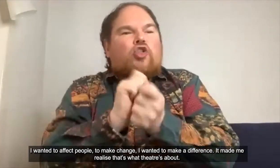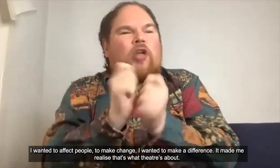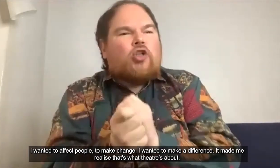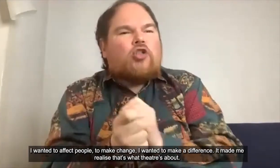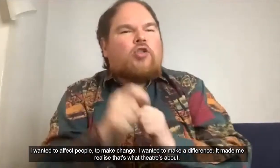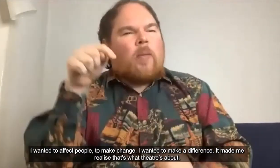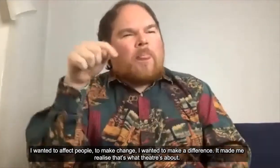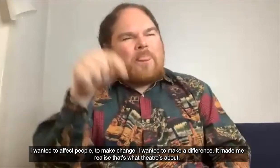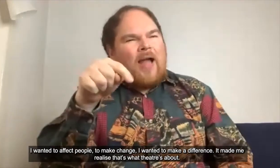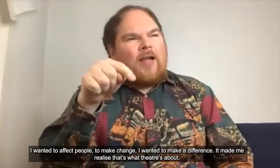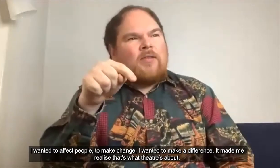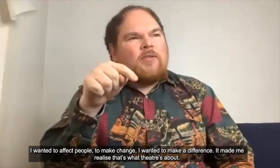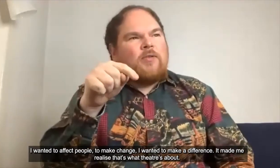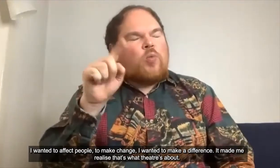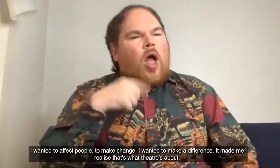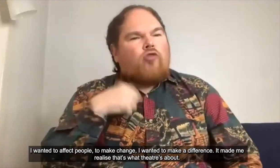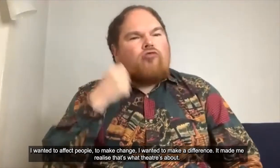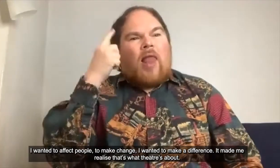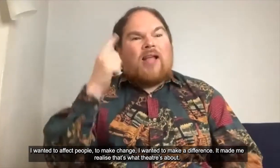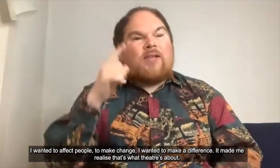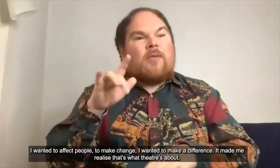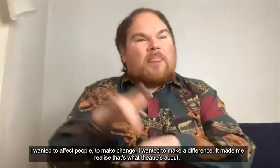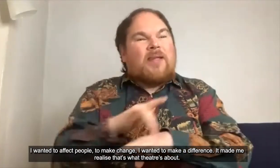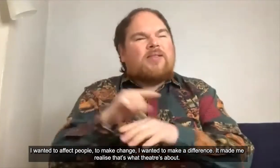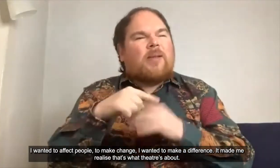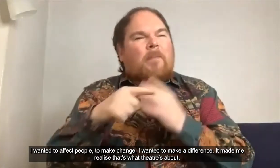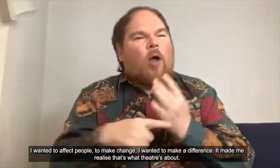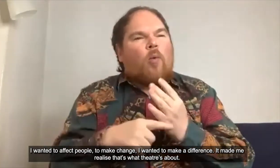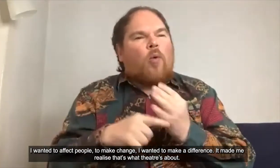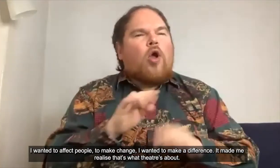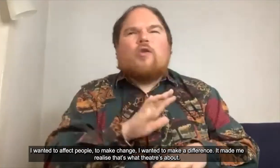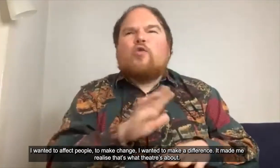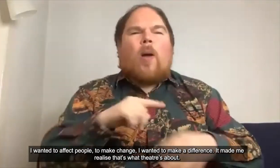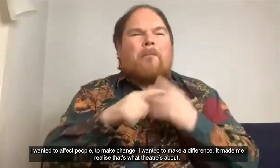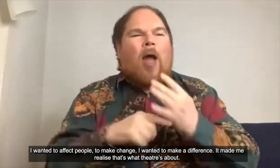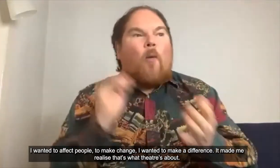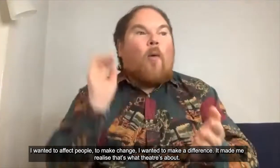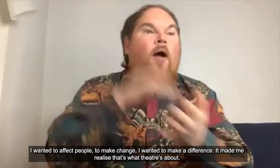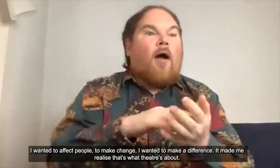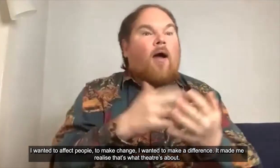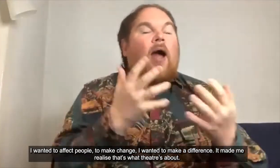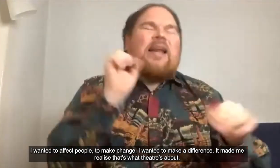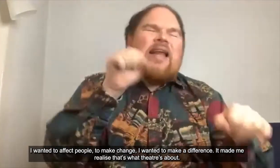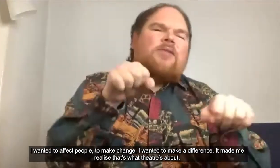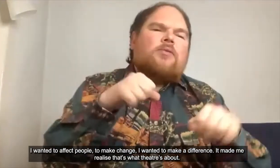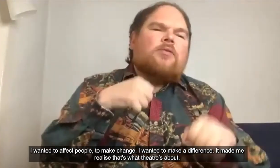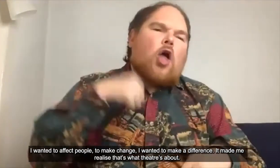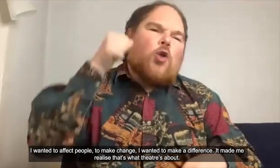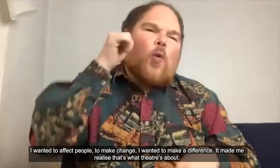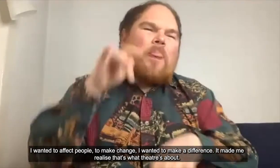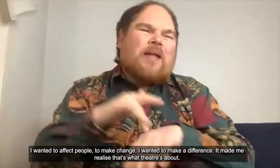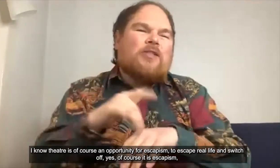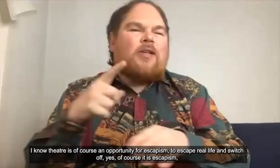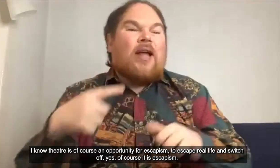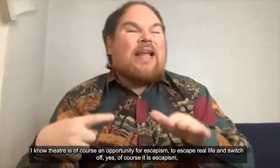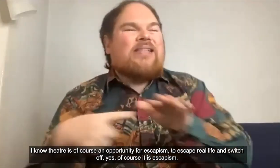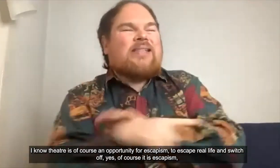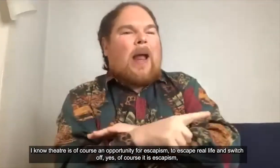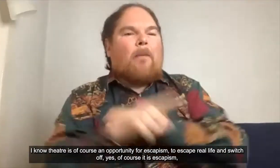affect people to make change I wanted to make a difference and it made me realize that's what theater is about I mean I know